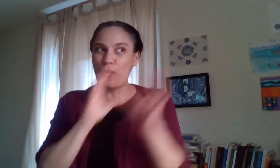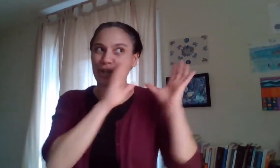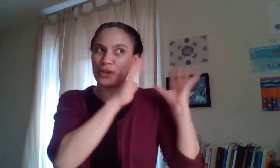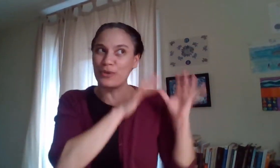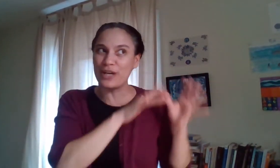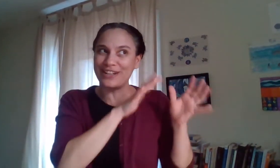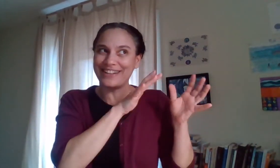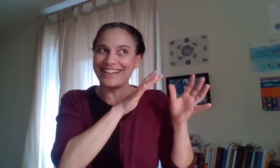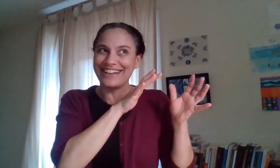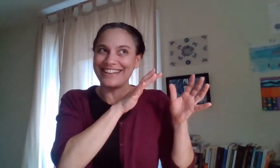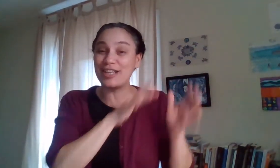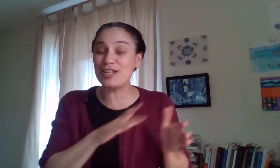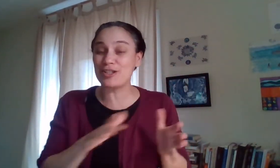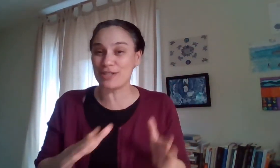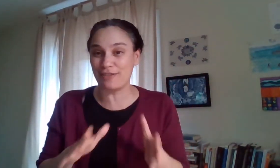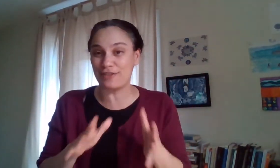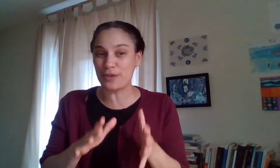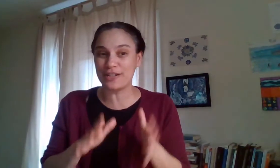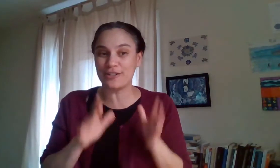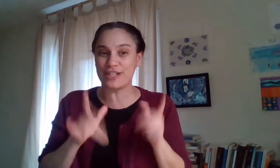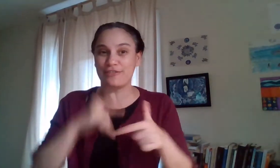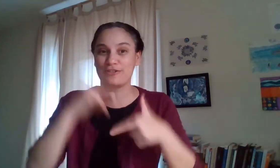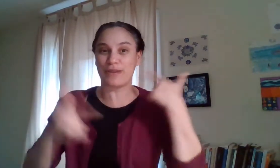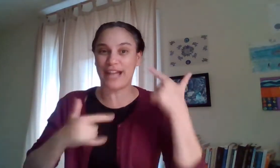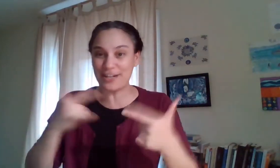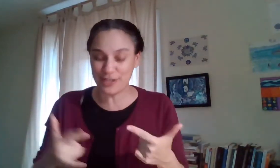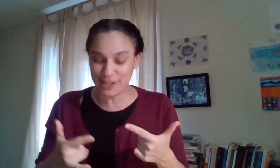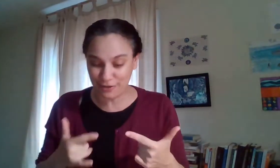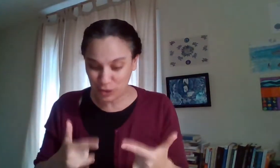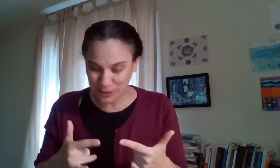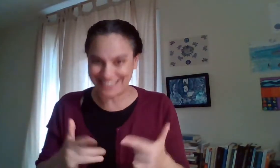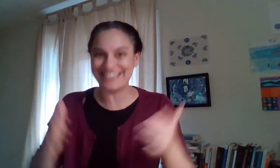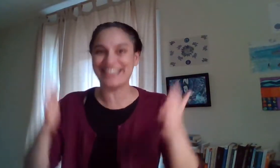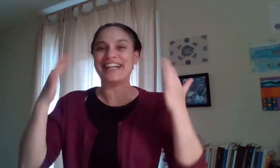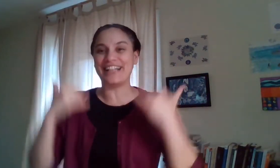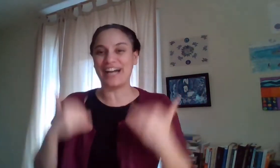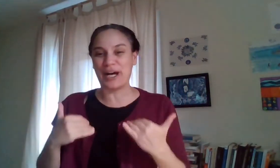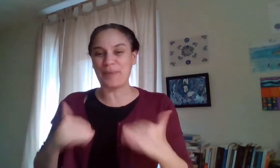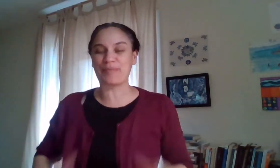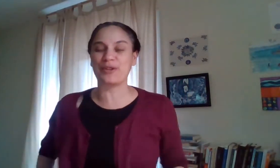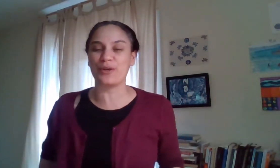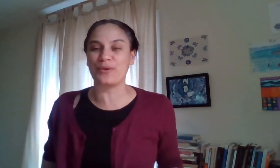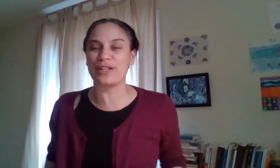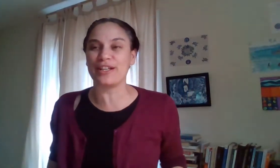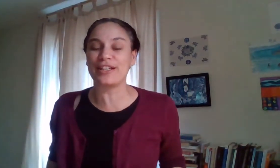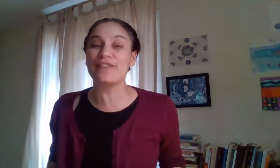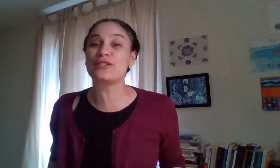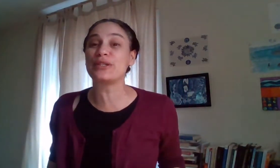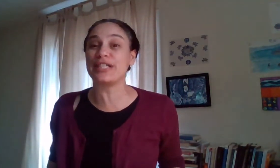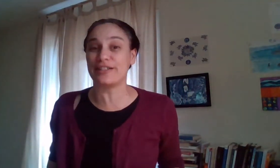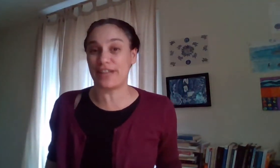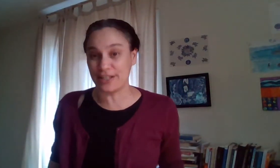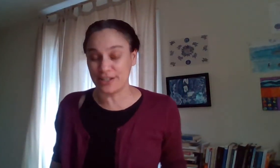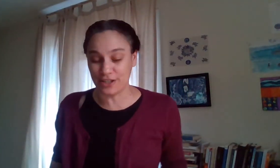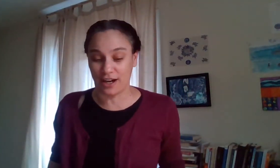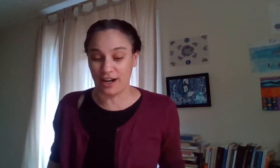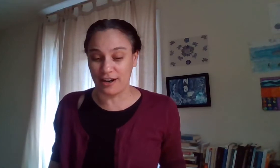when you can teach yourself and train yourself to catch yourself doing it um you know it gives you the advantage of